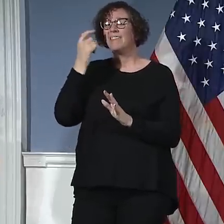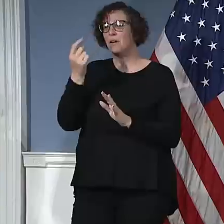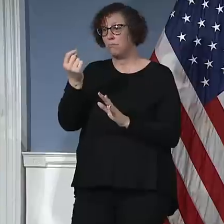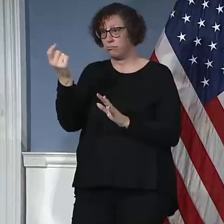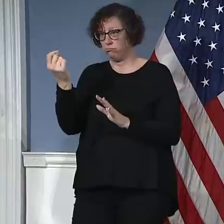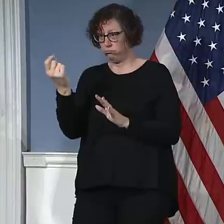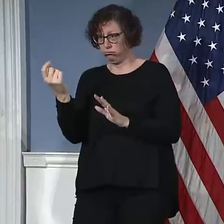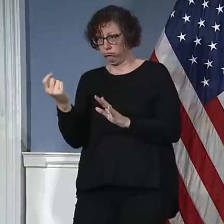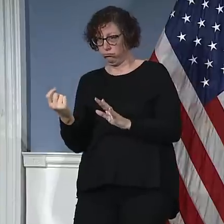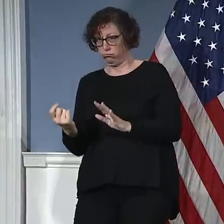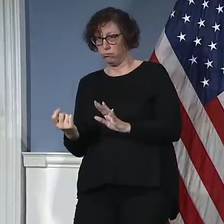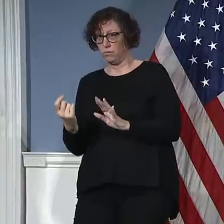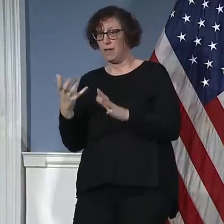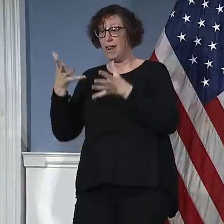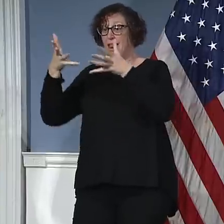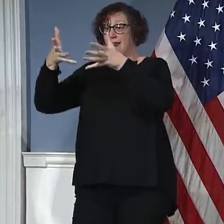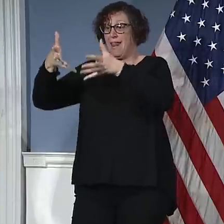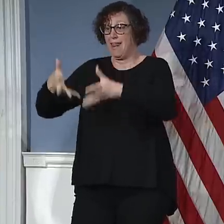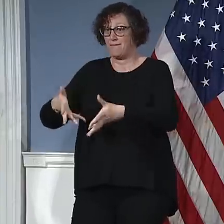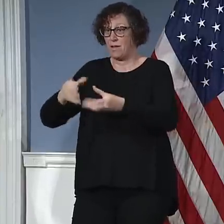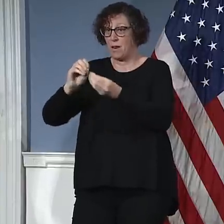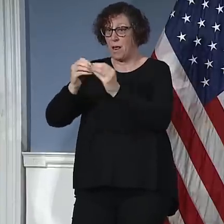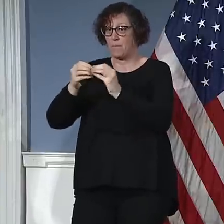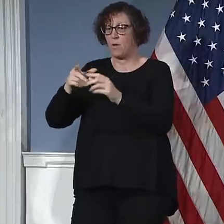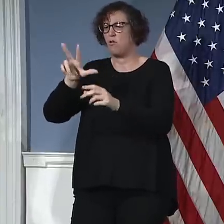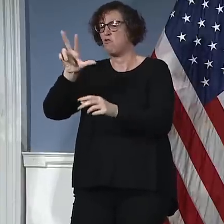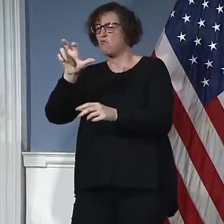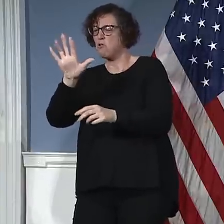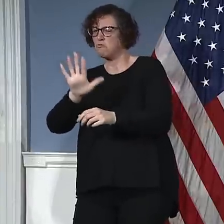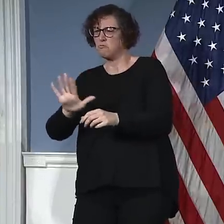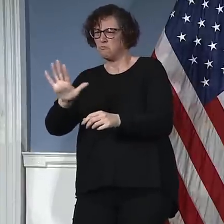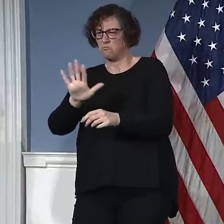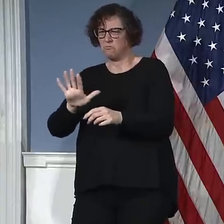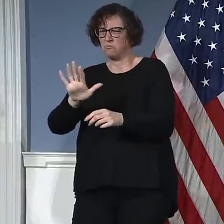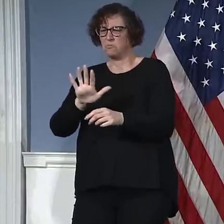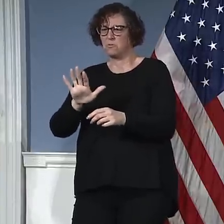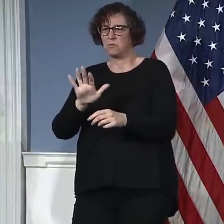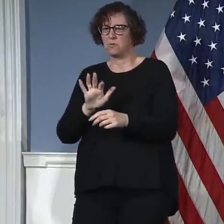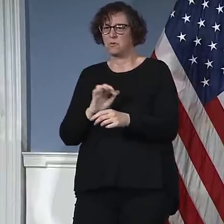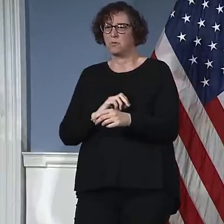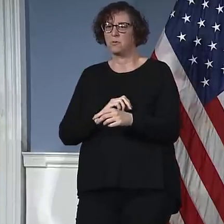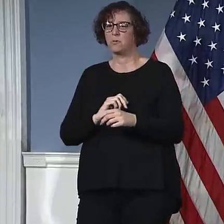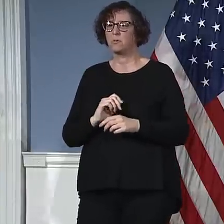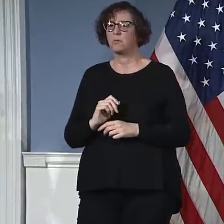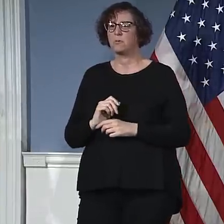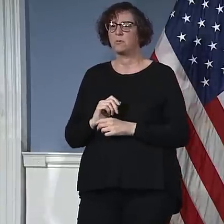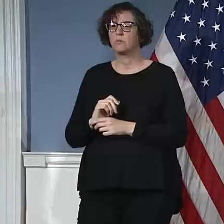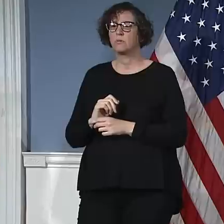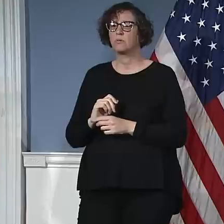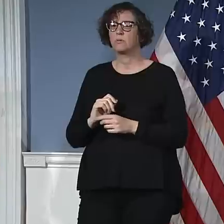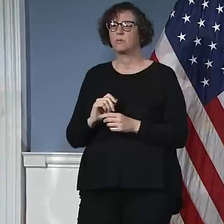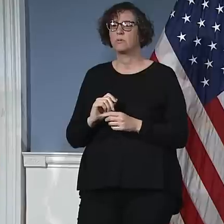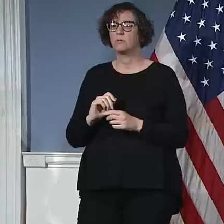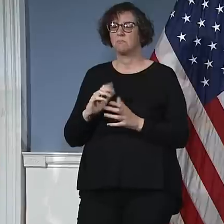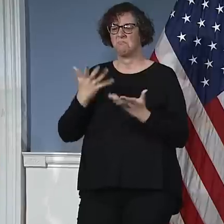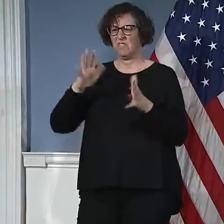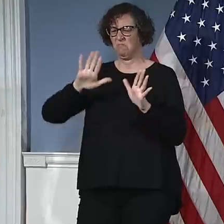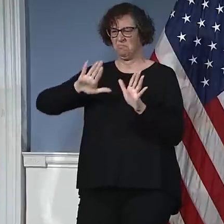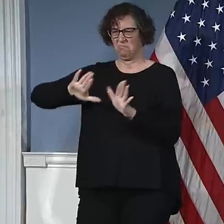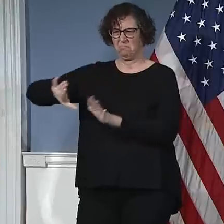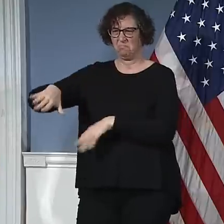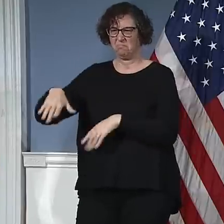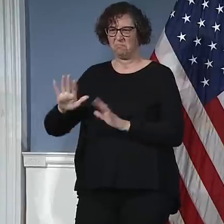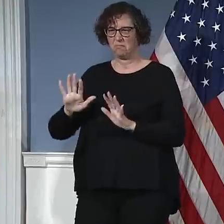on now. Separately, I am saying across the entire population that it is imperative to me